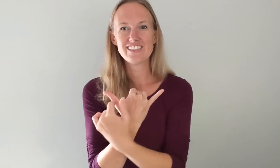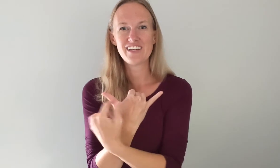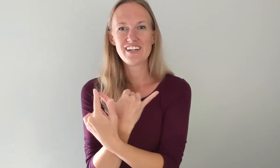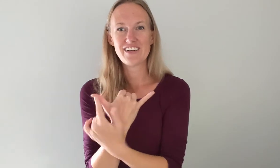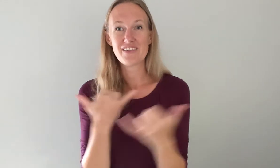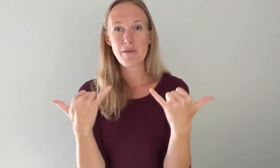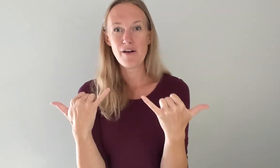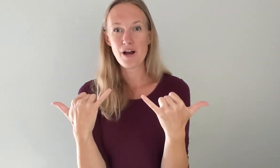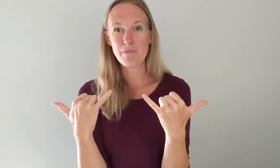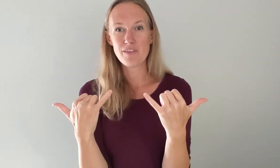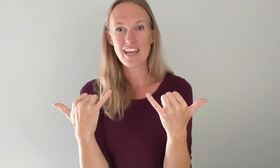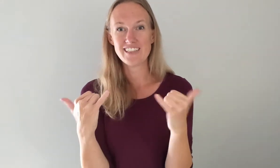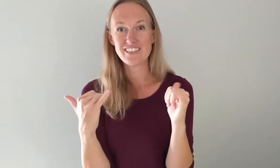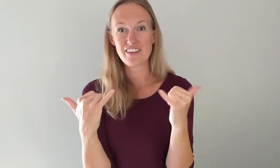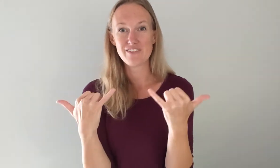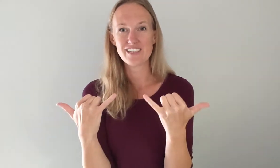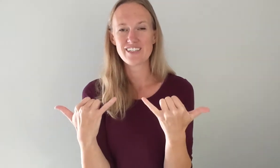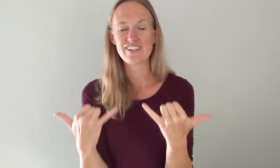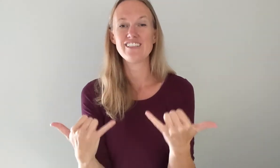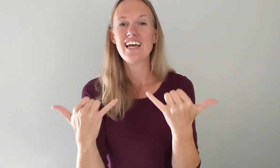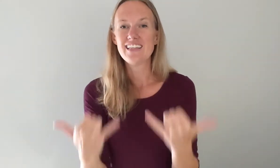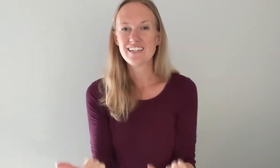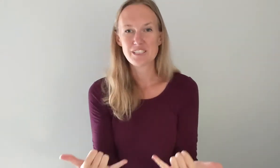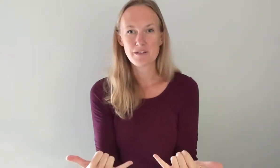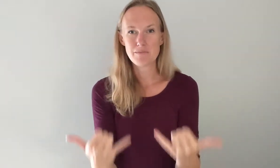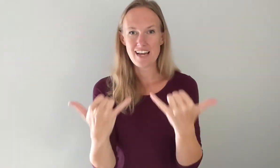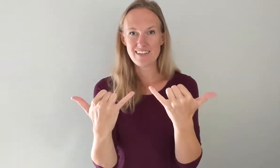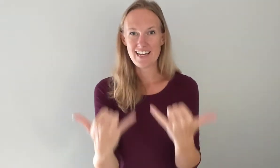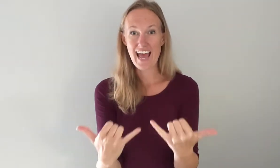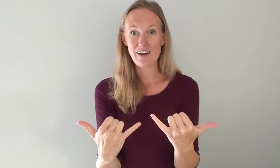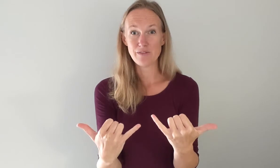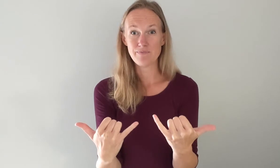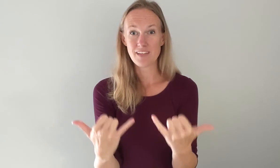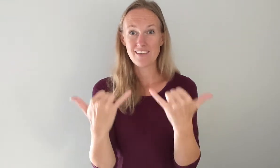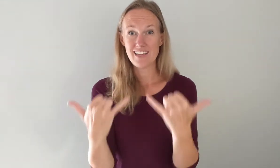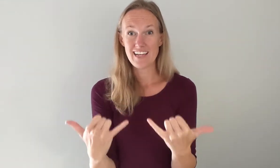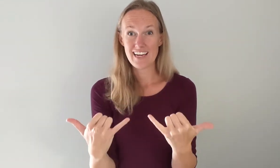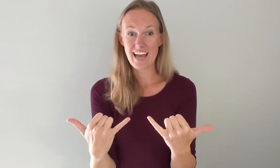finger and your thumb out on both hands. Your other fingers curled. Then you just bring them down. Now. Okay now.